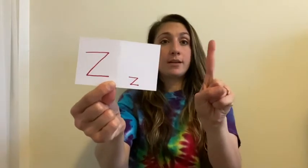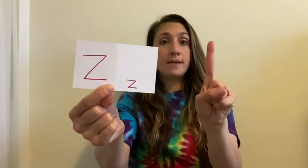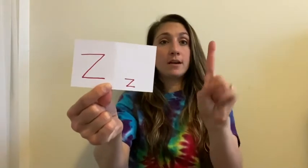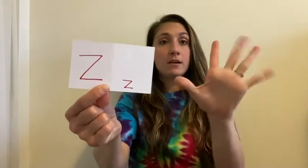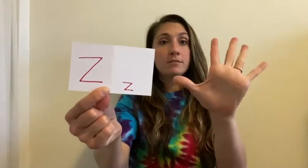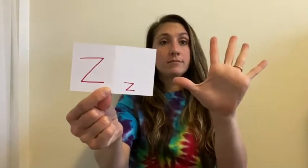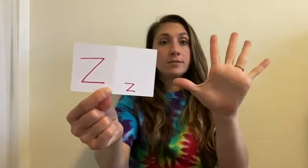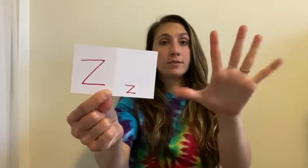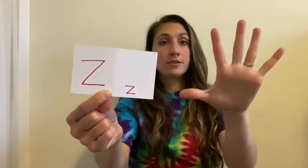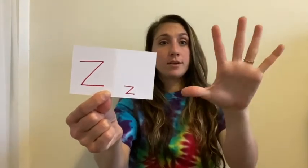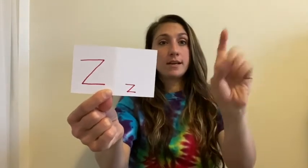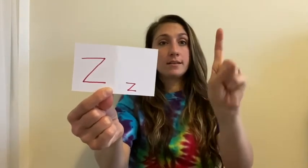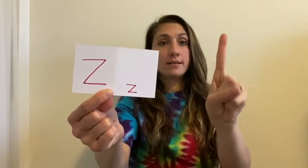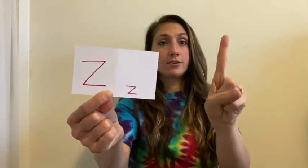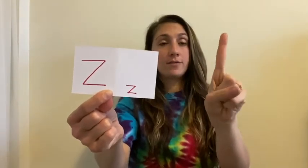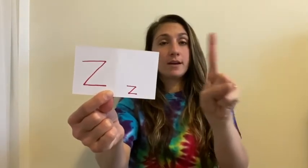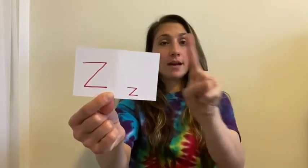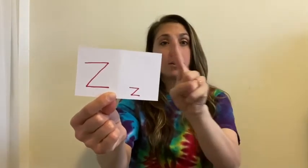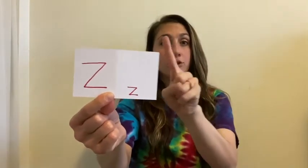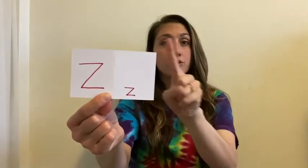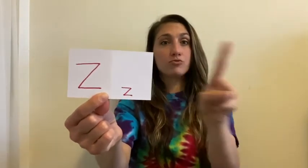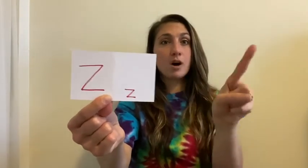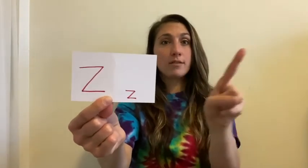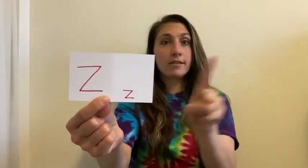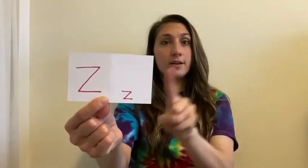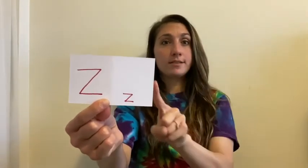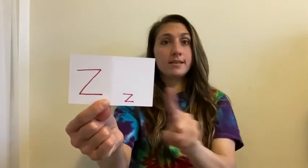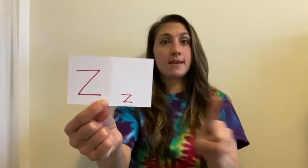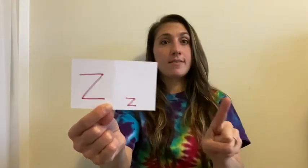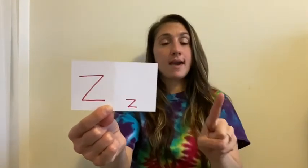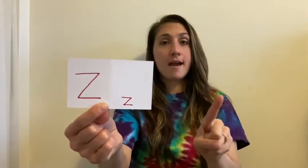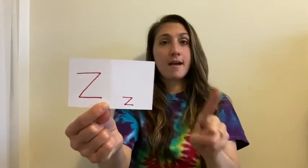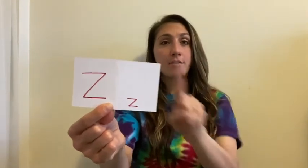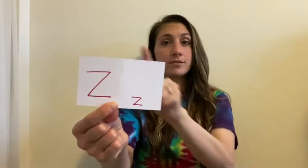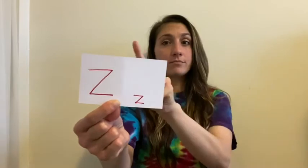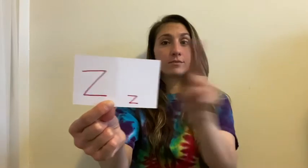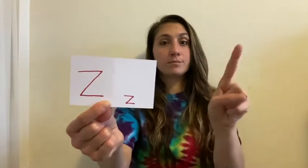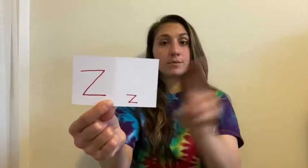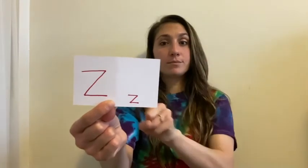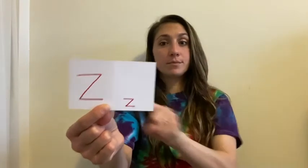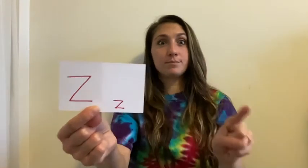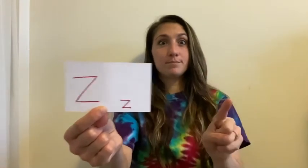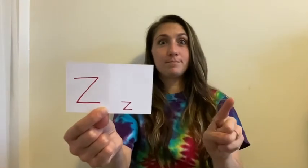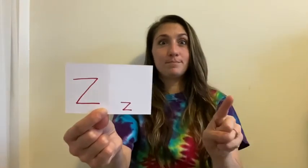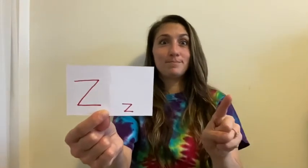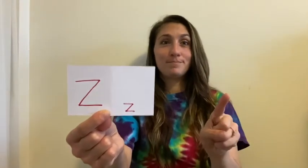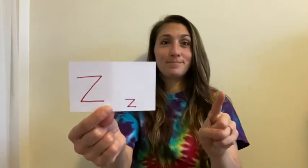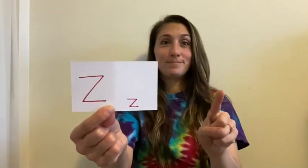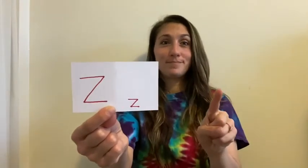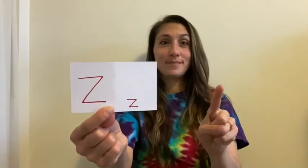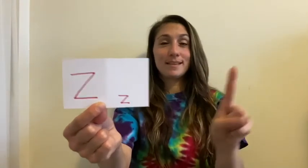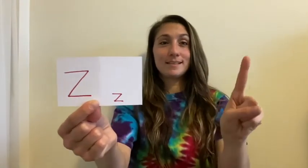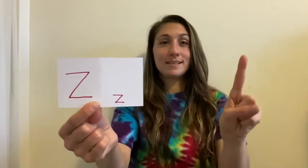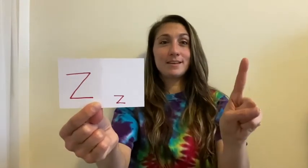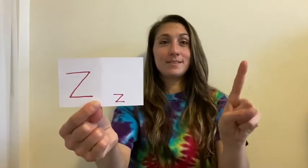finger, so there's your hand, there's your finger, and you're gonna draw the letter Z in the air. So Z, Z, Z, Z. And that's the letter Z.